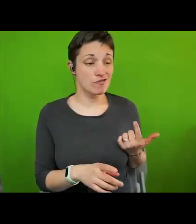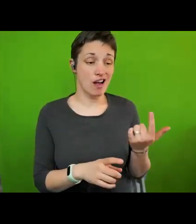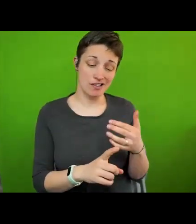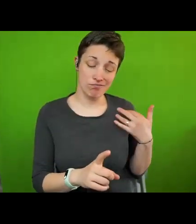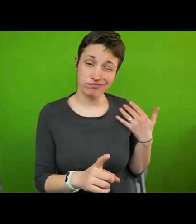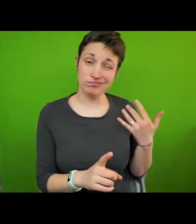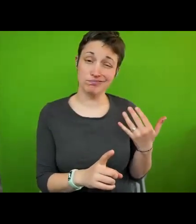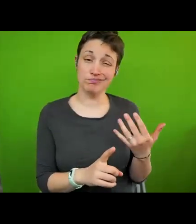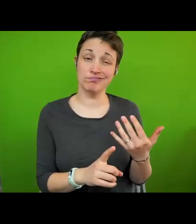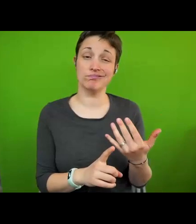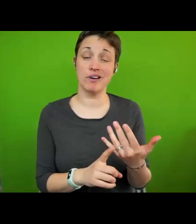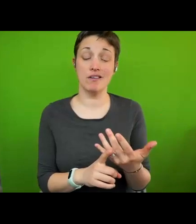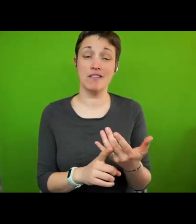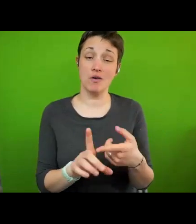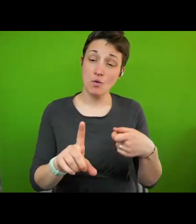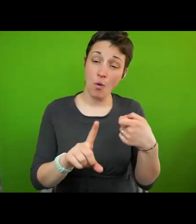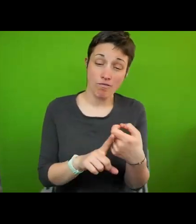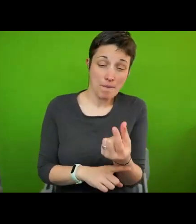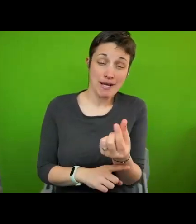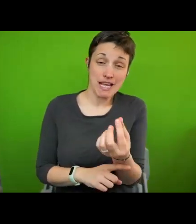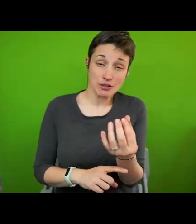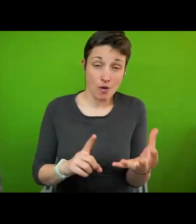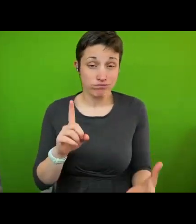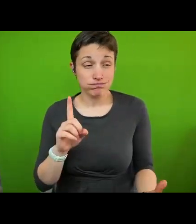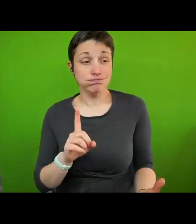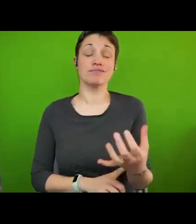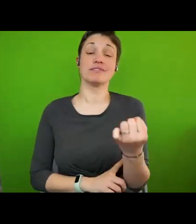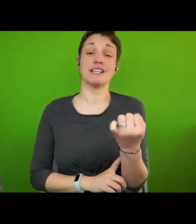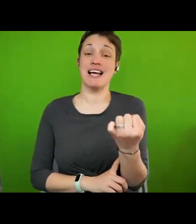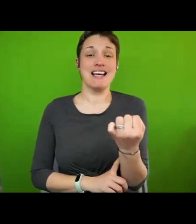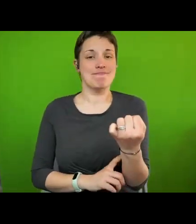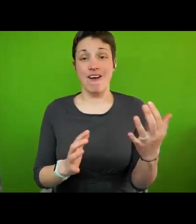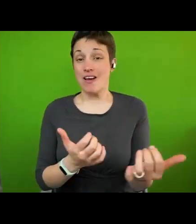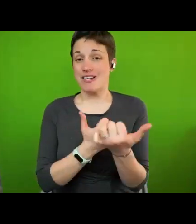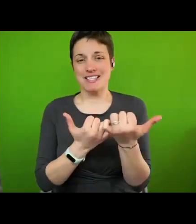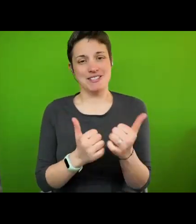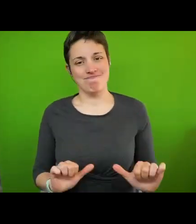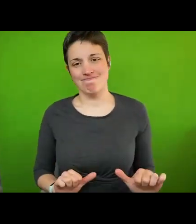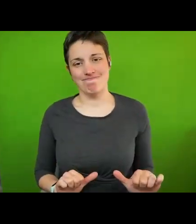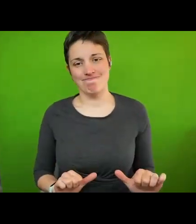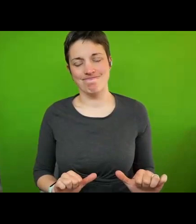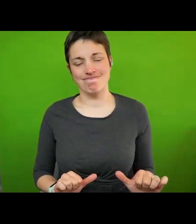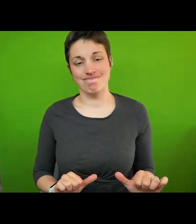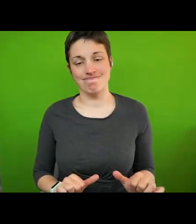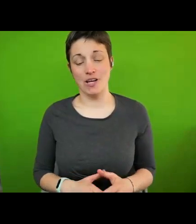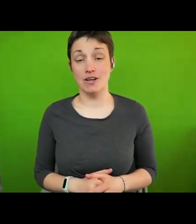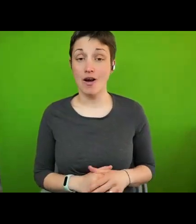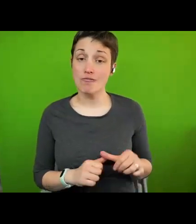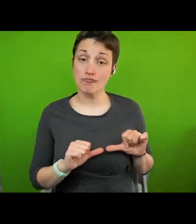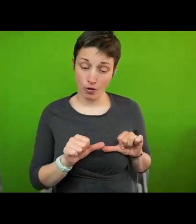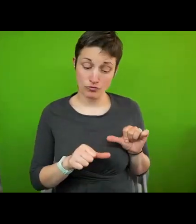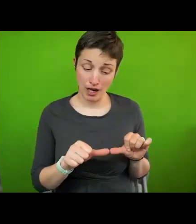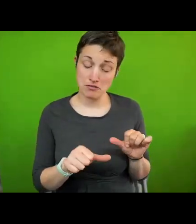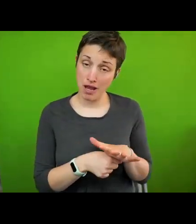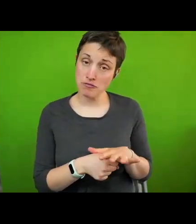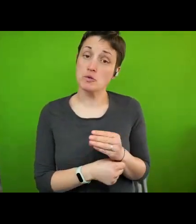York to fulfil the potential of being a human rights city is far for complete. We've made progress in some